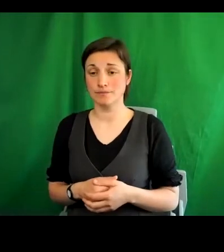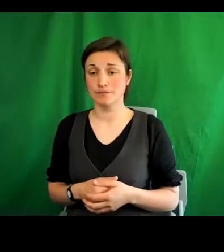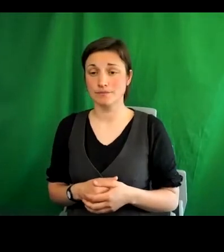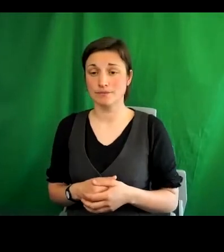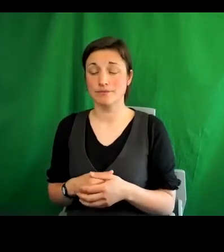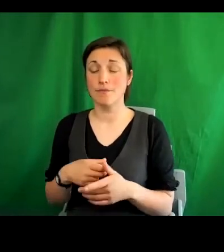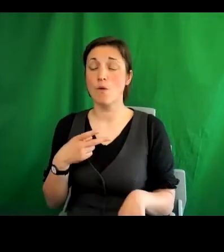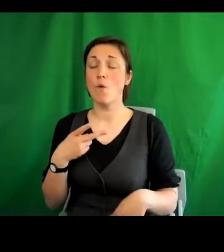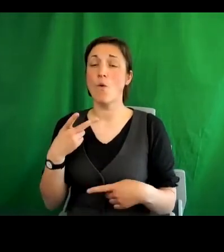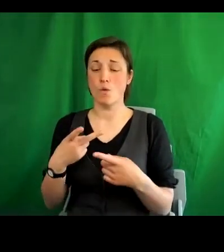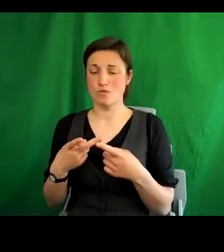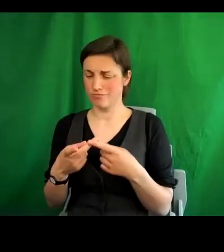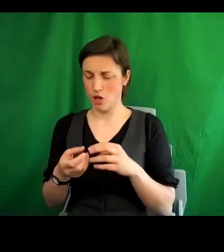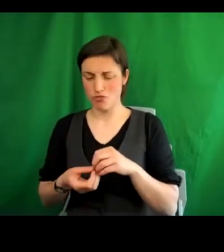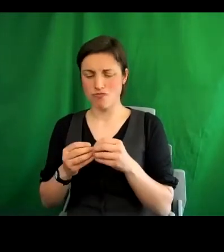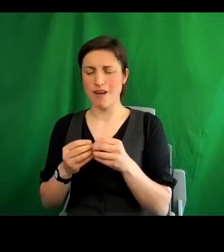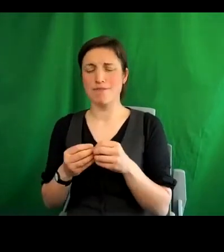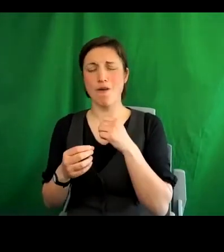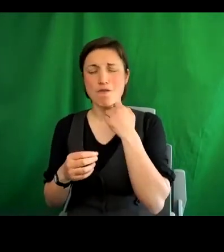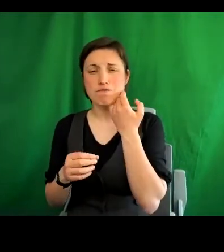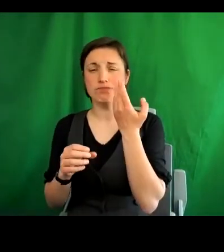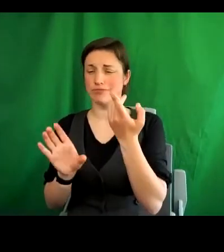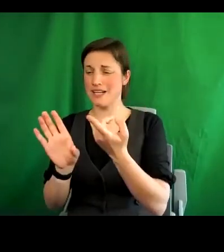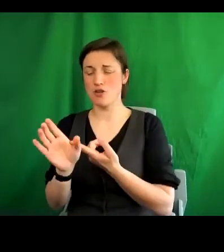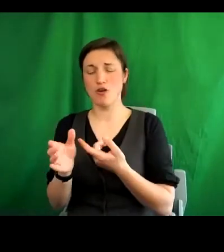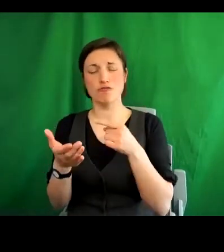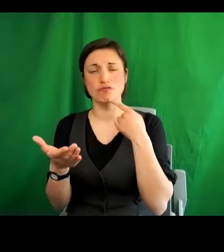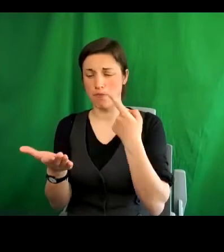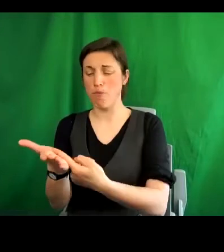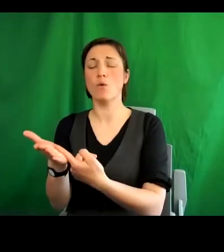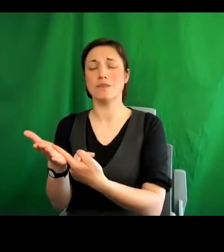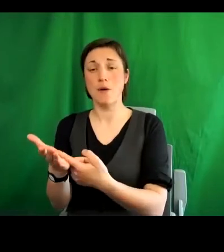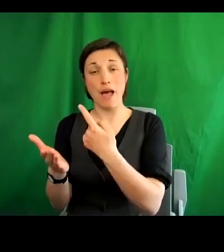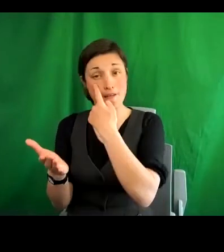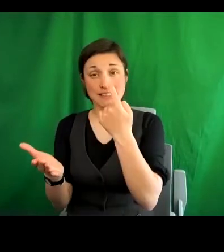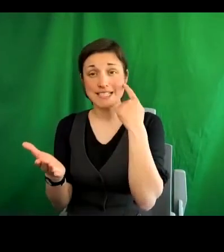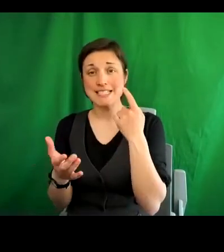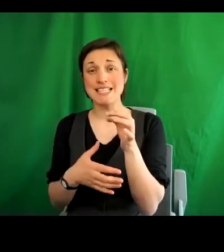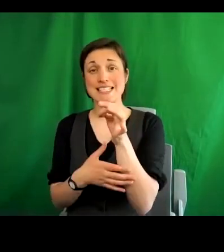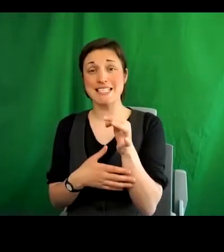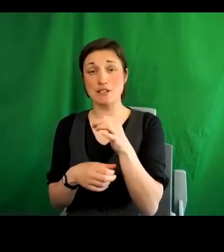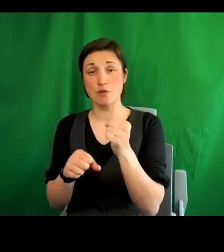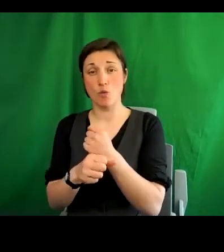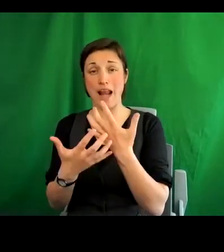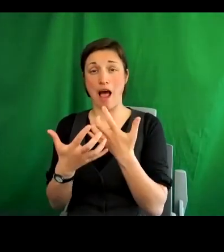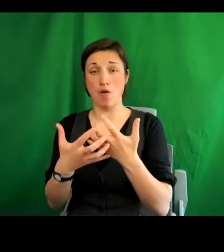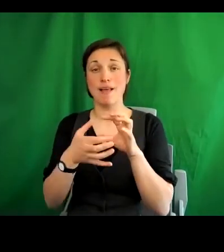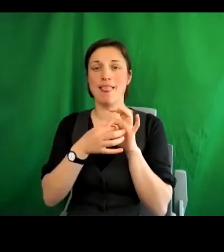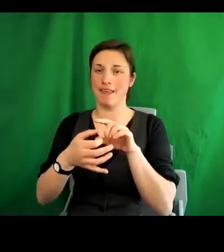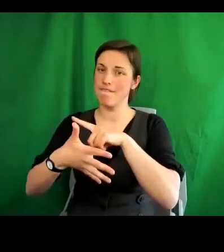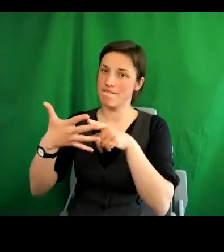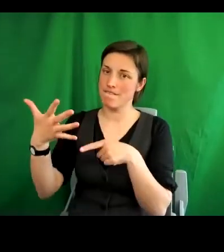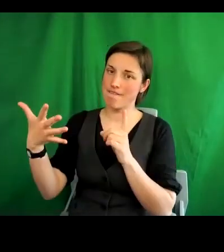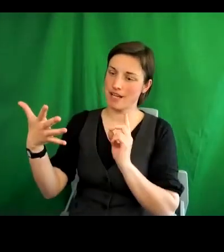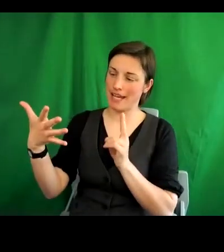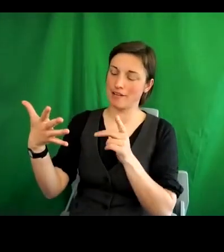we produce an annual report with evidence of how the city is doing on each of those five areas of human rights.